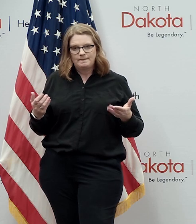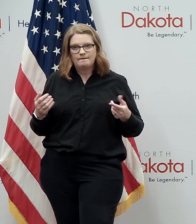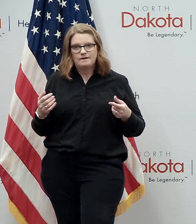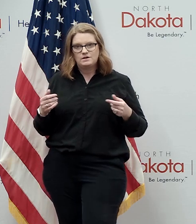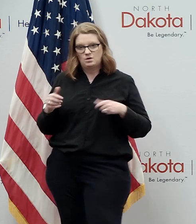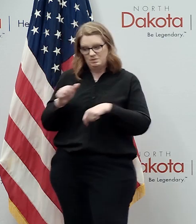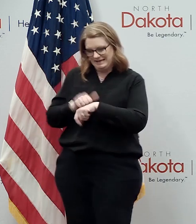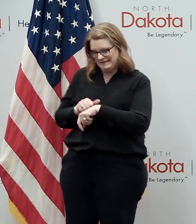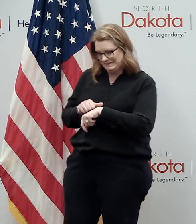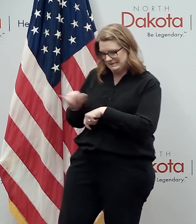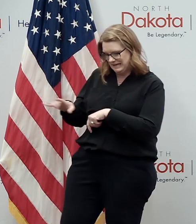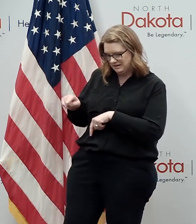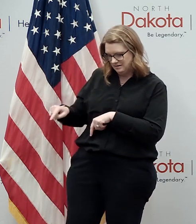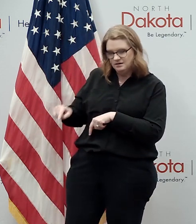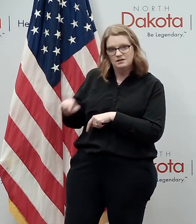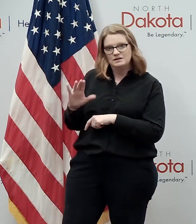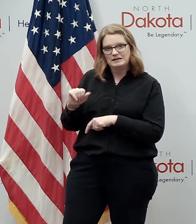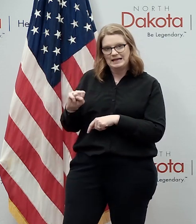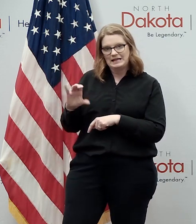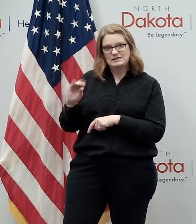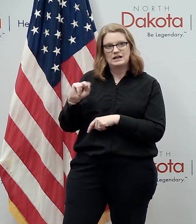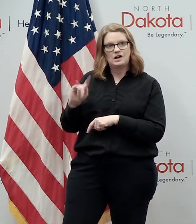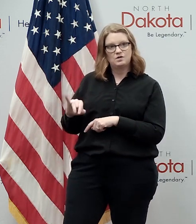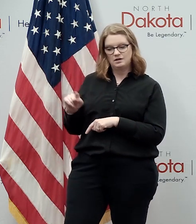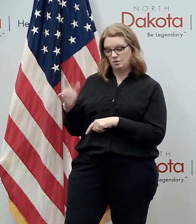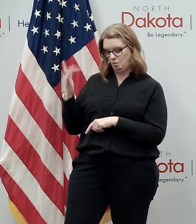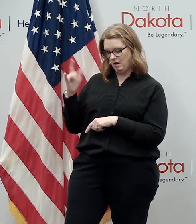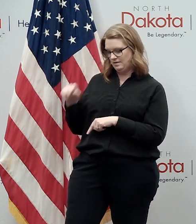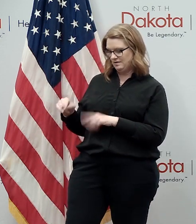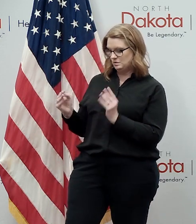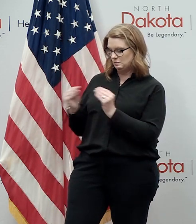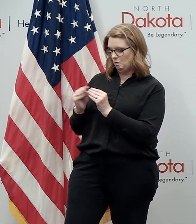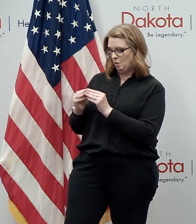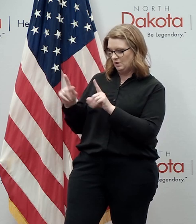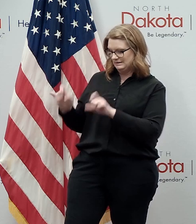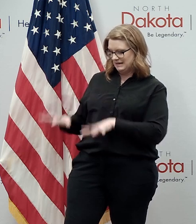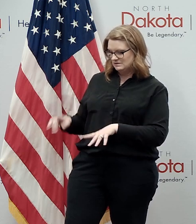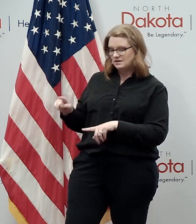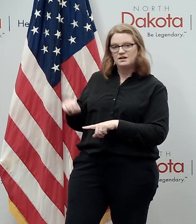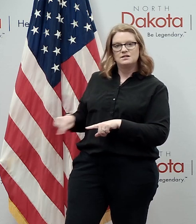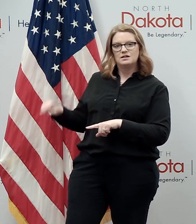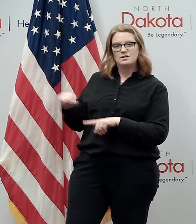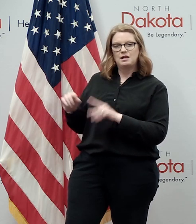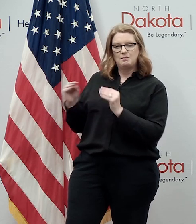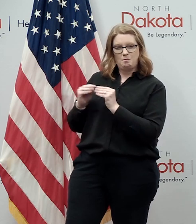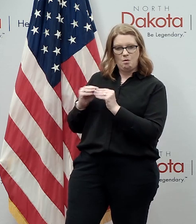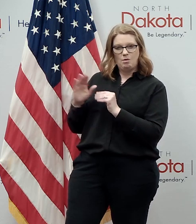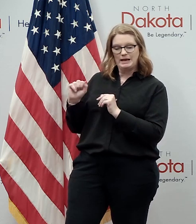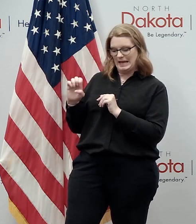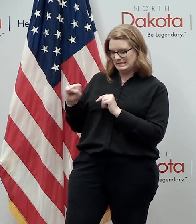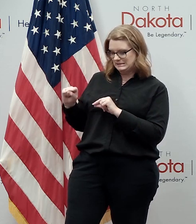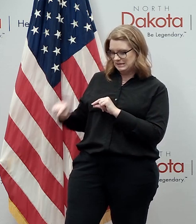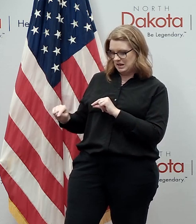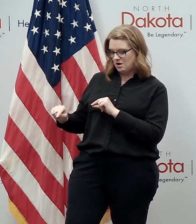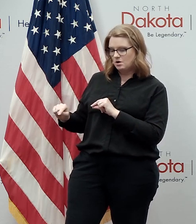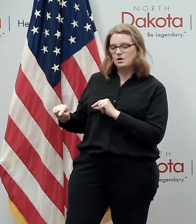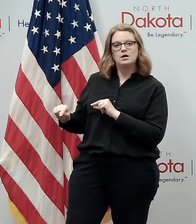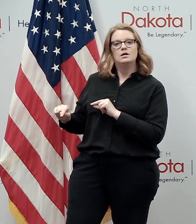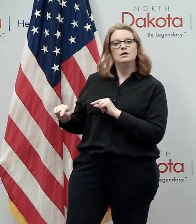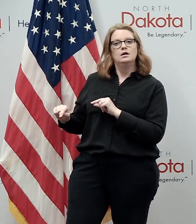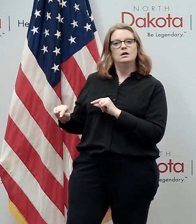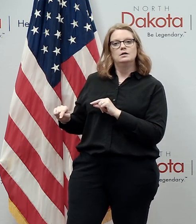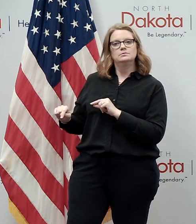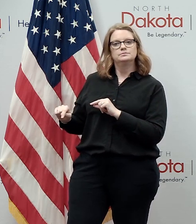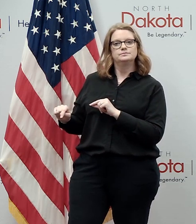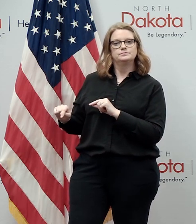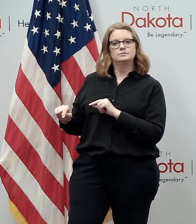county because that was where we had uh more testing and more uh more uh cases uh going on so they